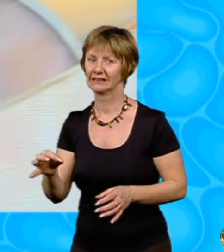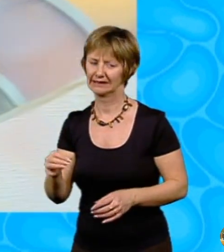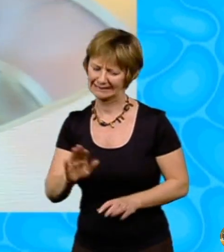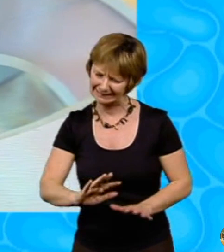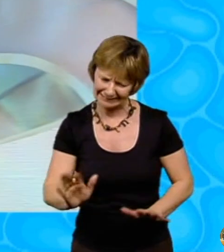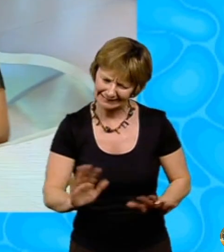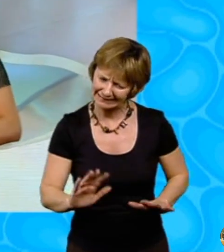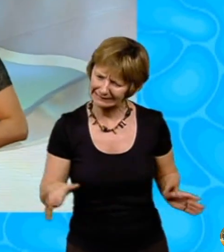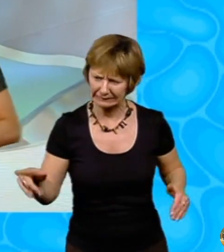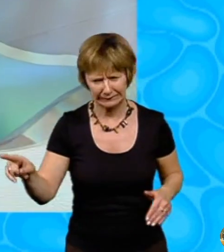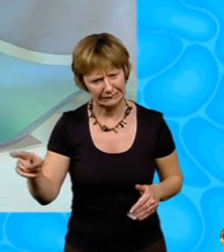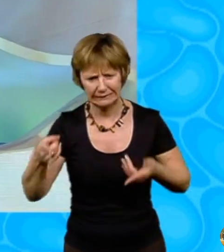happy about that, said Miss Porter.